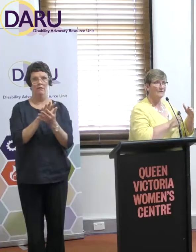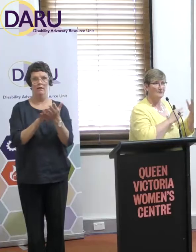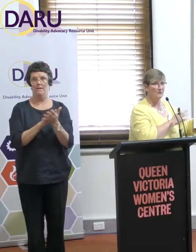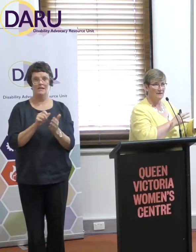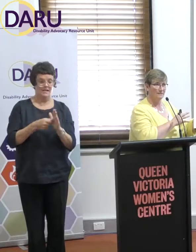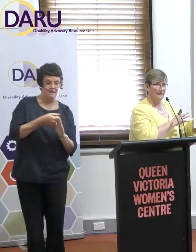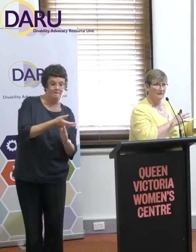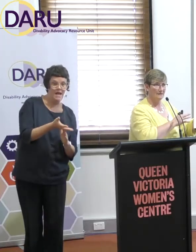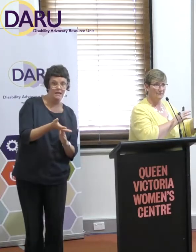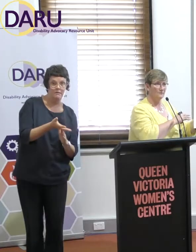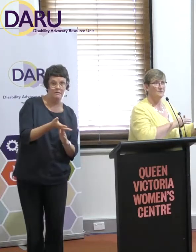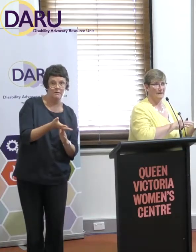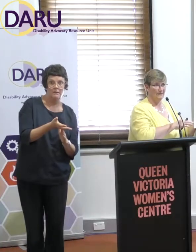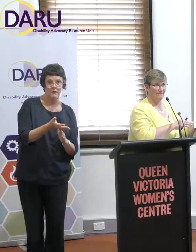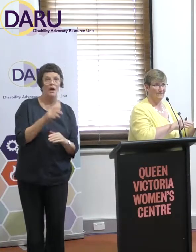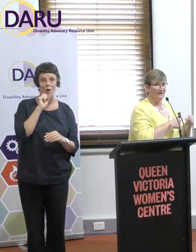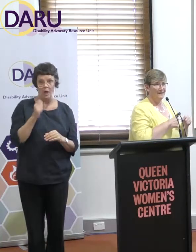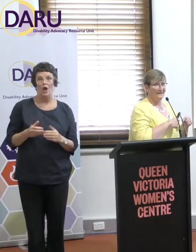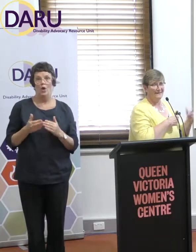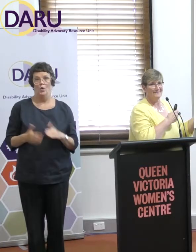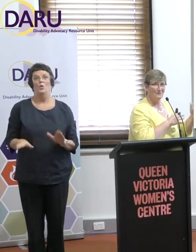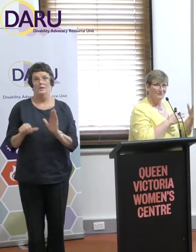for every dollar they spend, they will lose money.